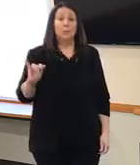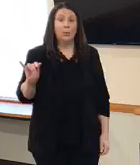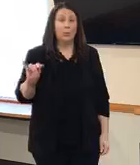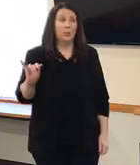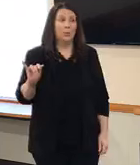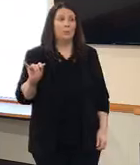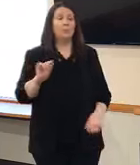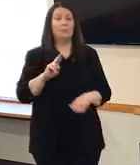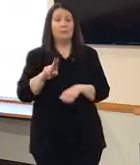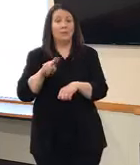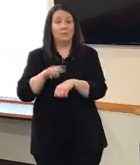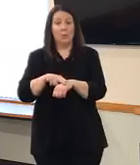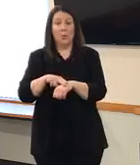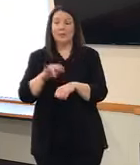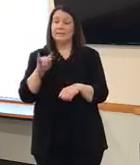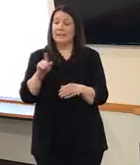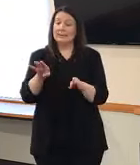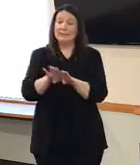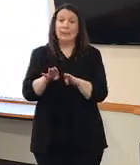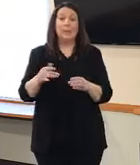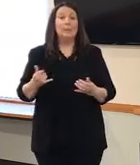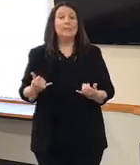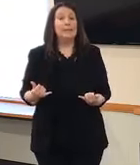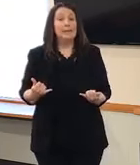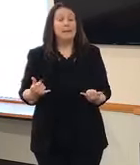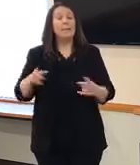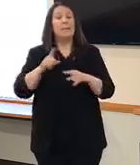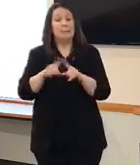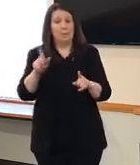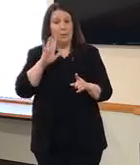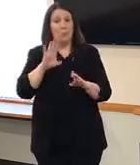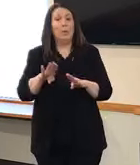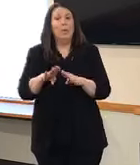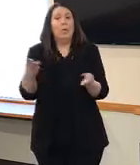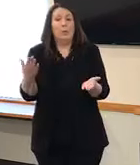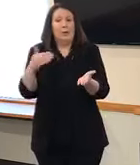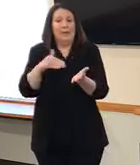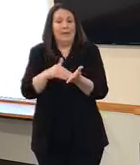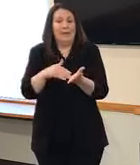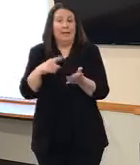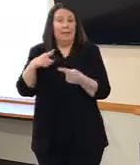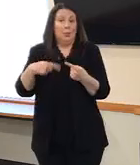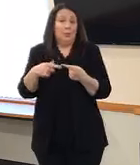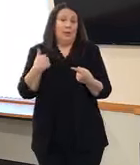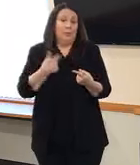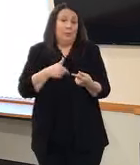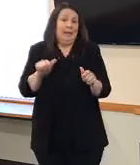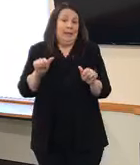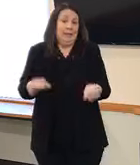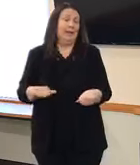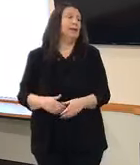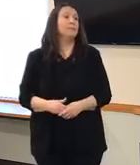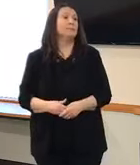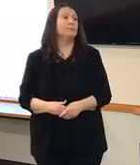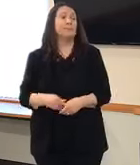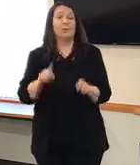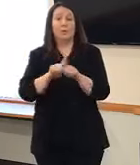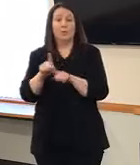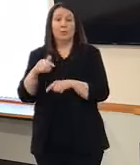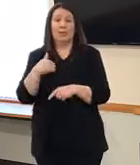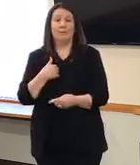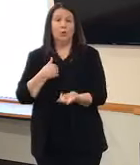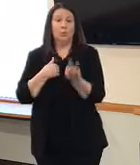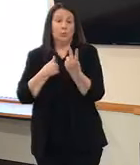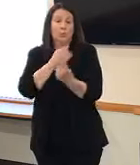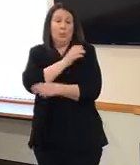Of course, that is closed right now, but we will open again just as soon as we can. We also have two clinics in